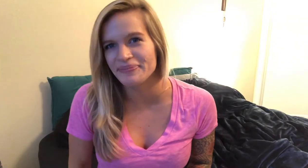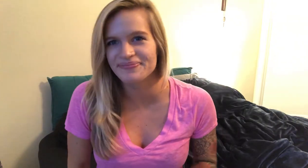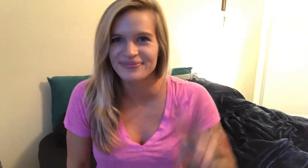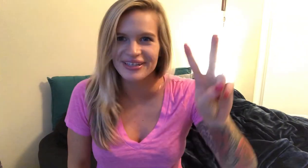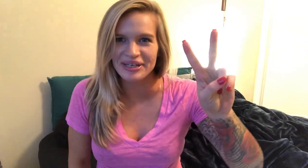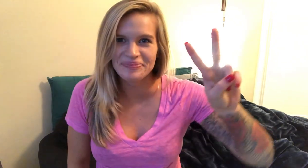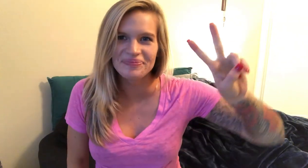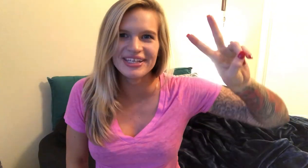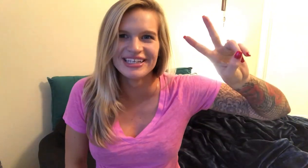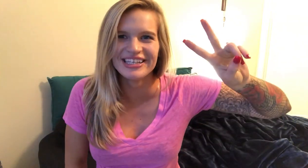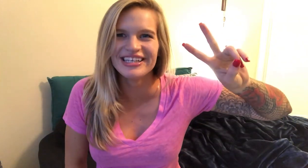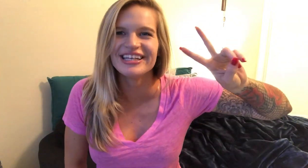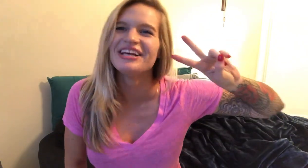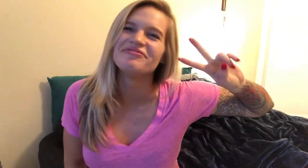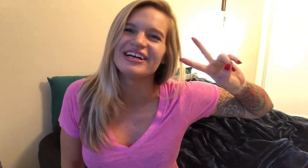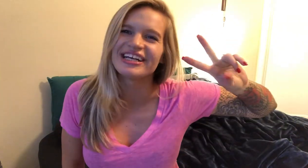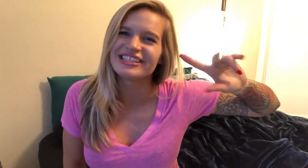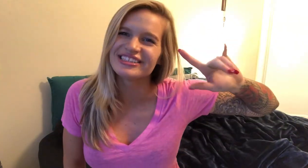okay bye guys